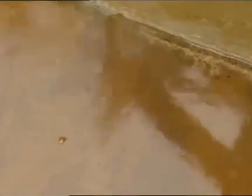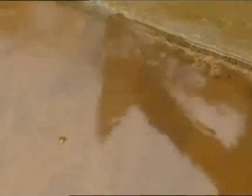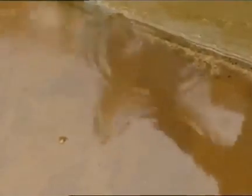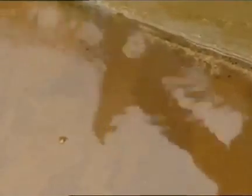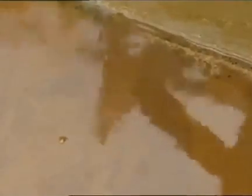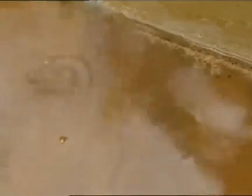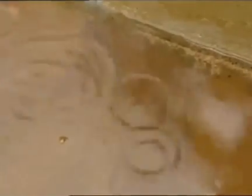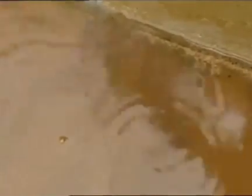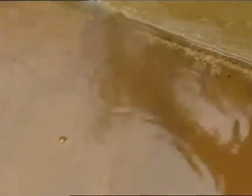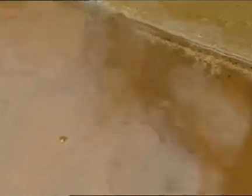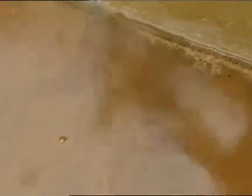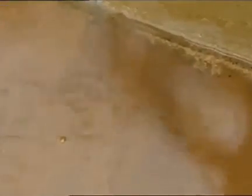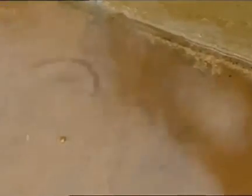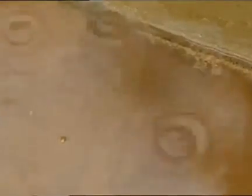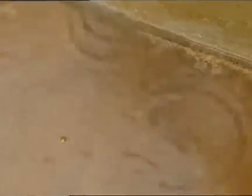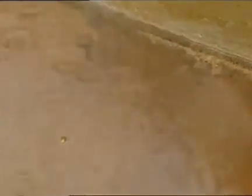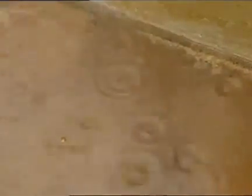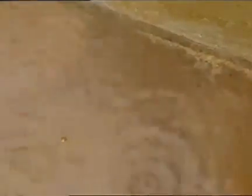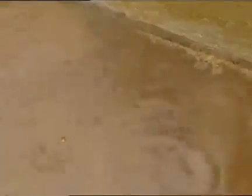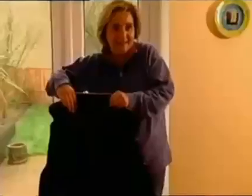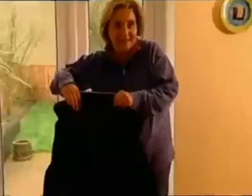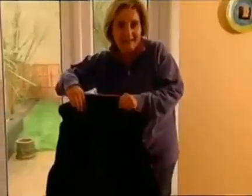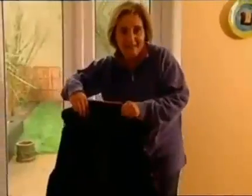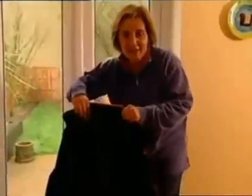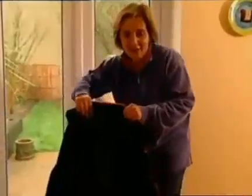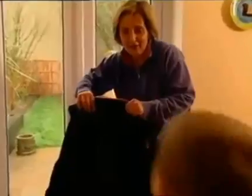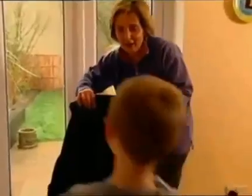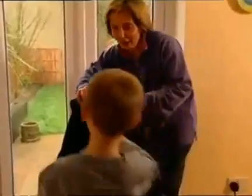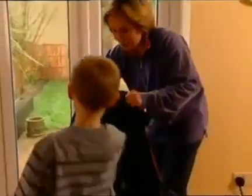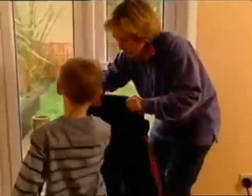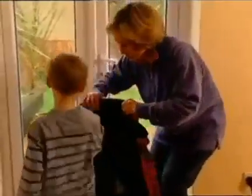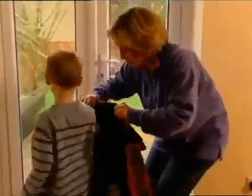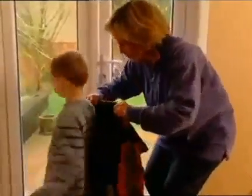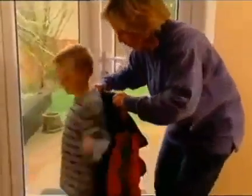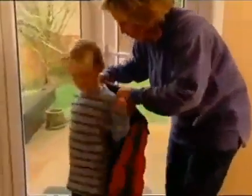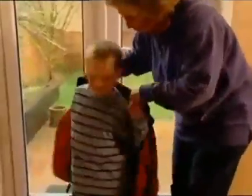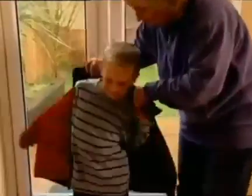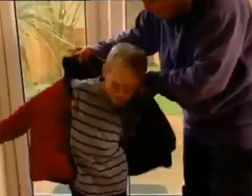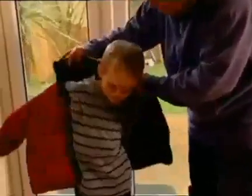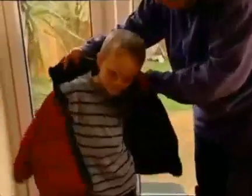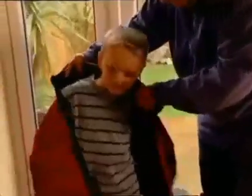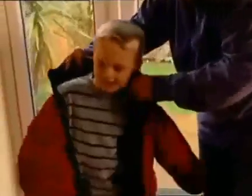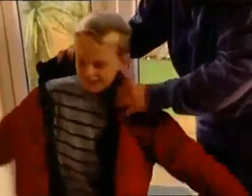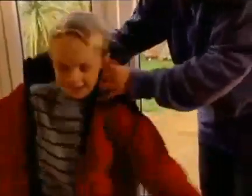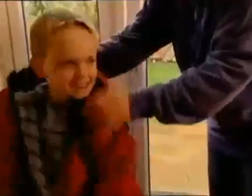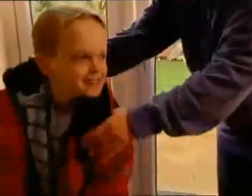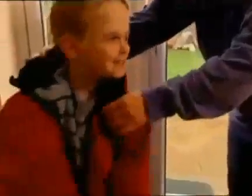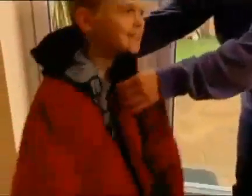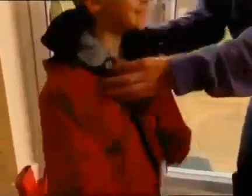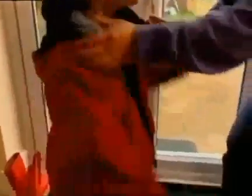Raindrops are falling in a puddle. Come on, then. Put your coat and put the sleeves in. George is getting